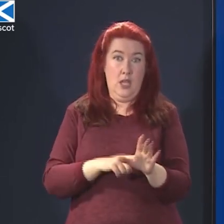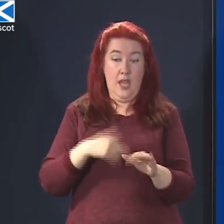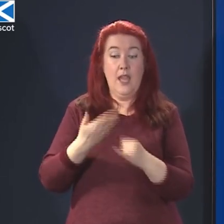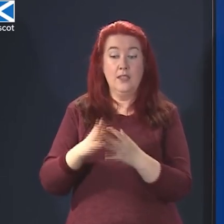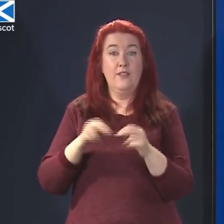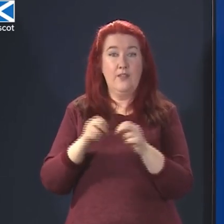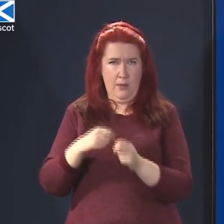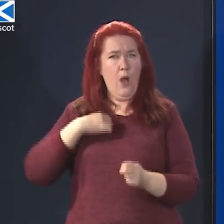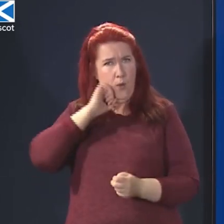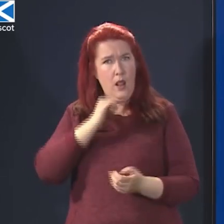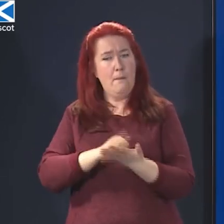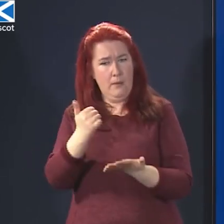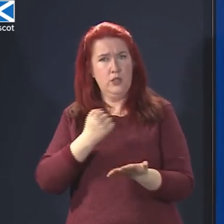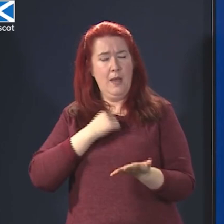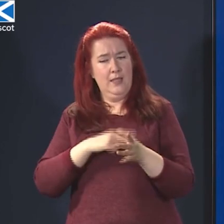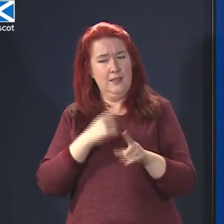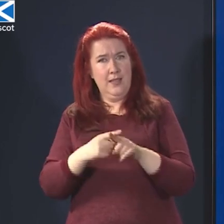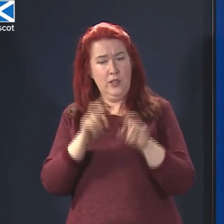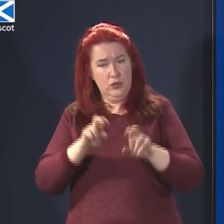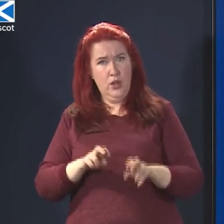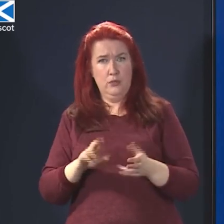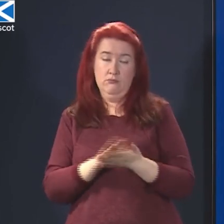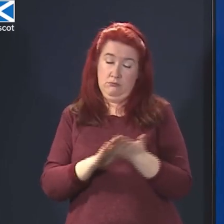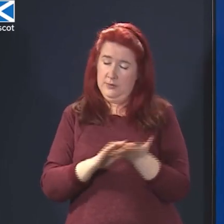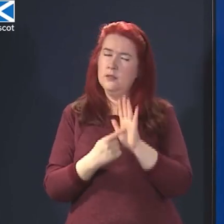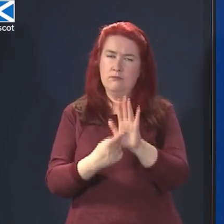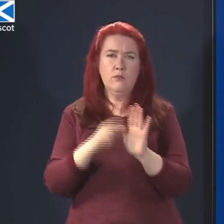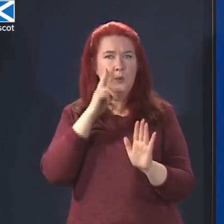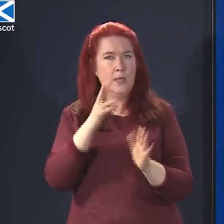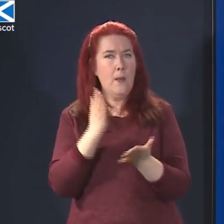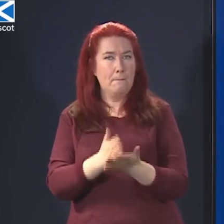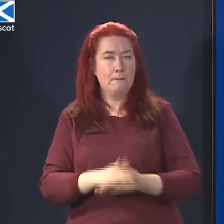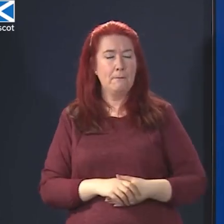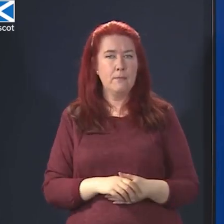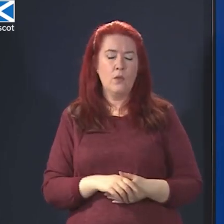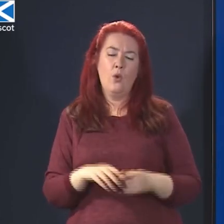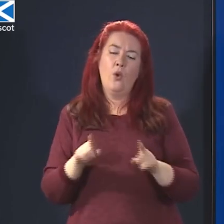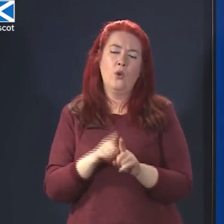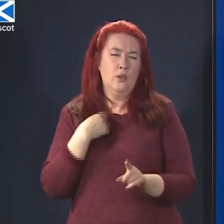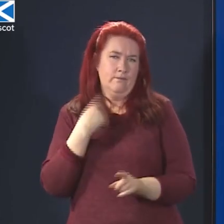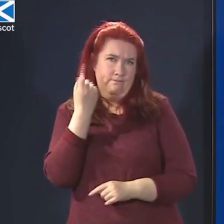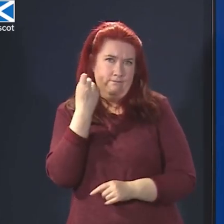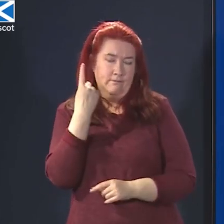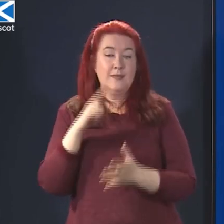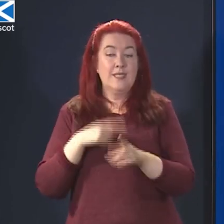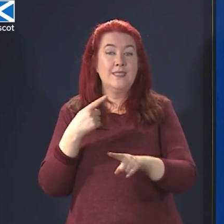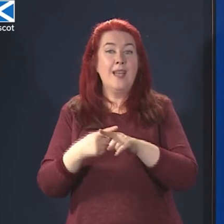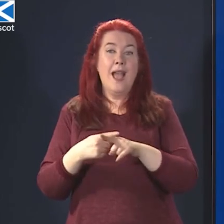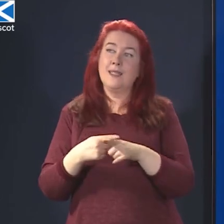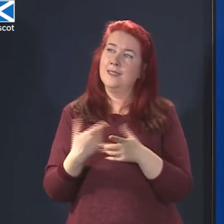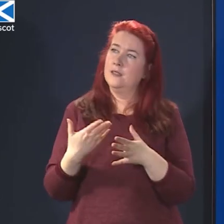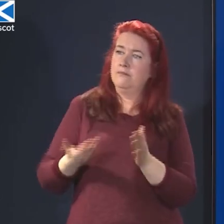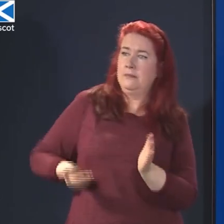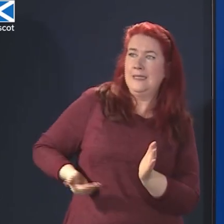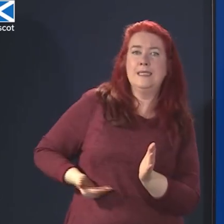the tax return so that what I've just said there you can see is absolutely the case. And I also recognise that while tax affairs are